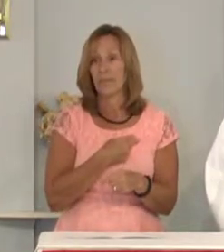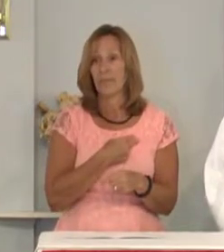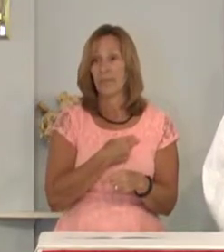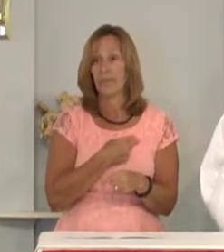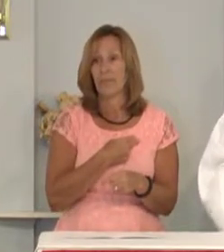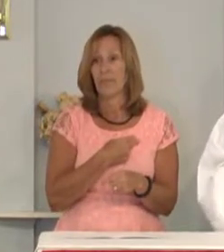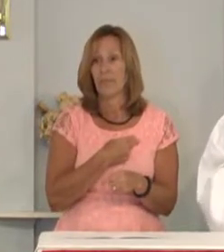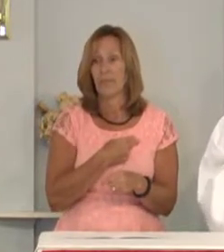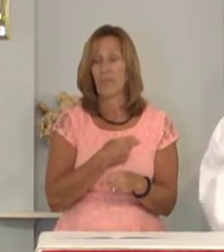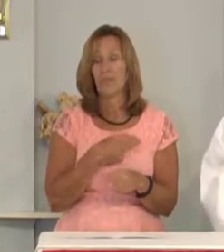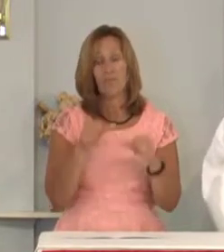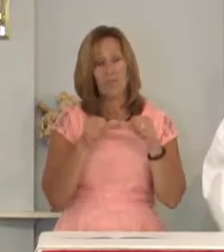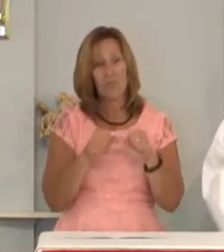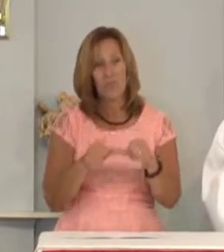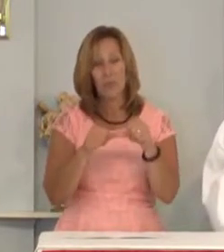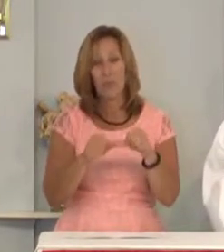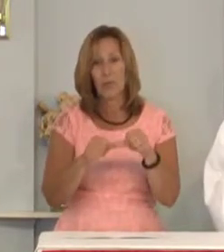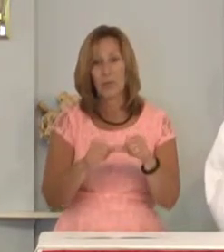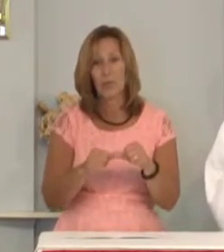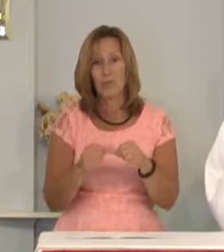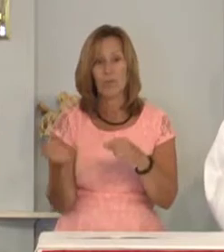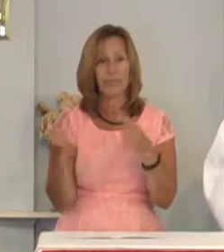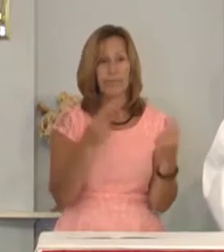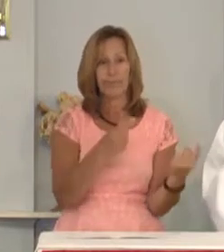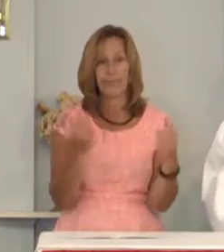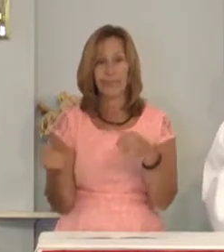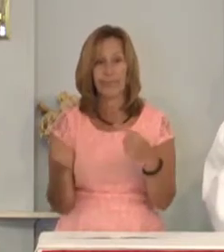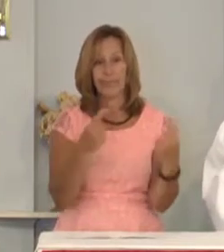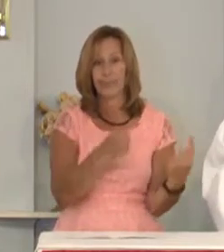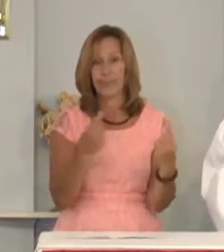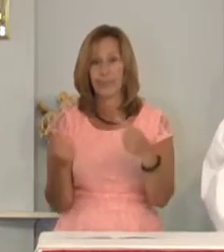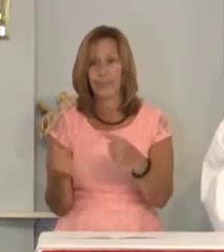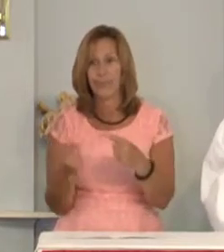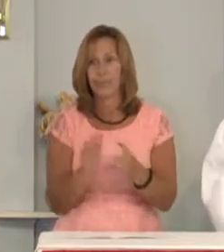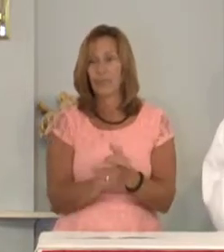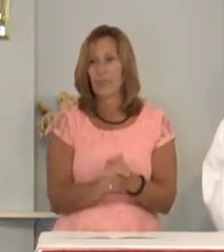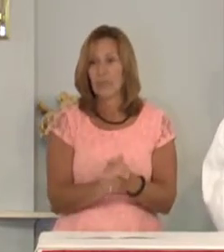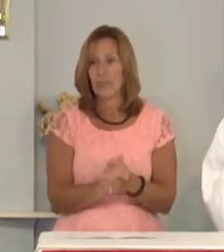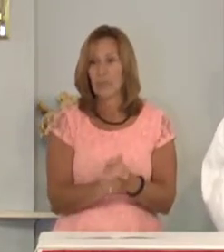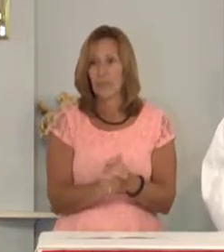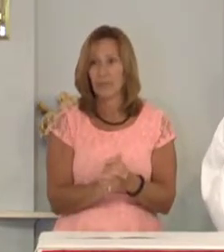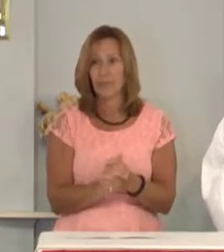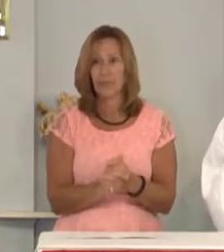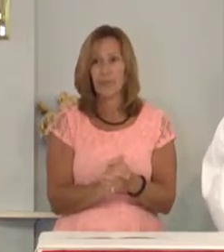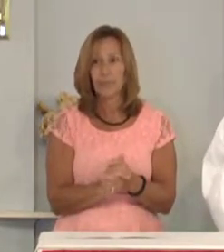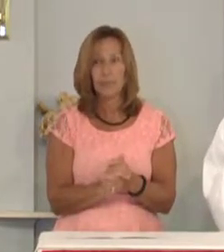and so it goes back and forth and back and forth.